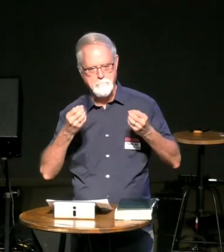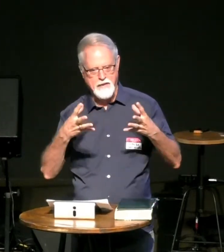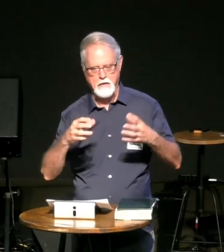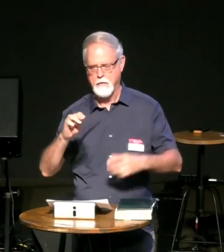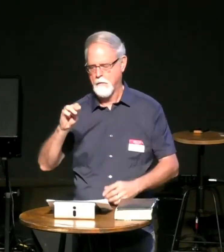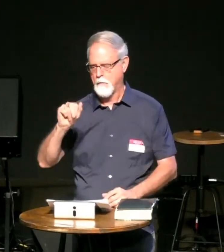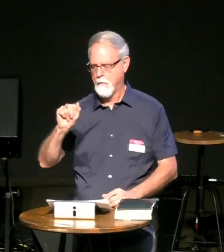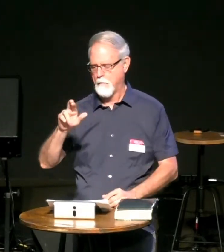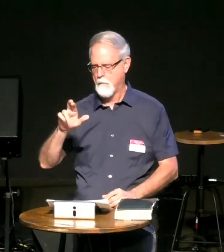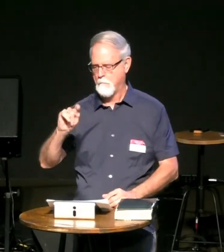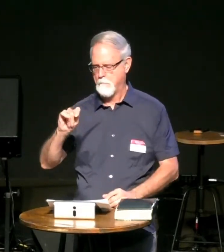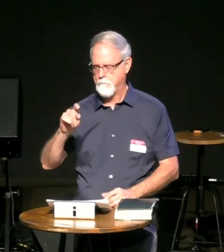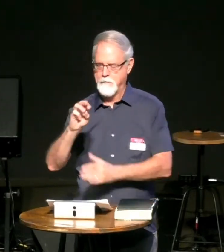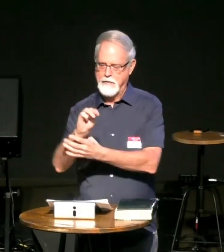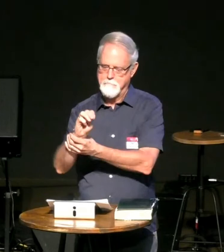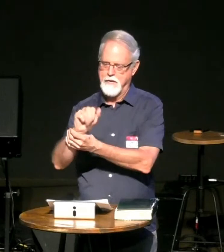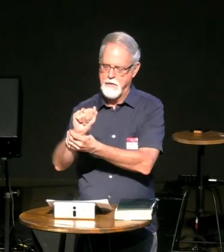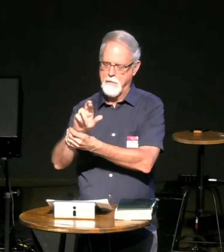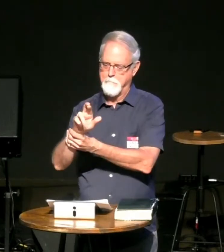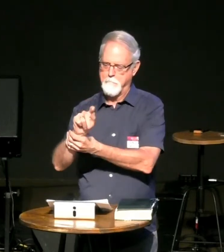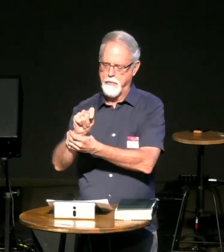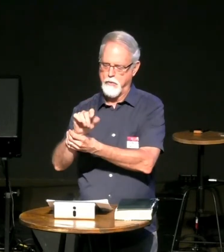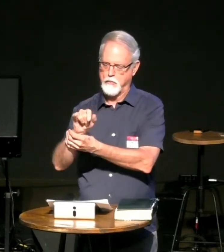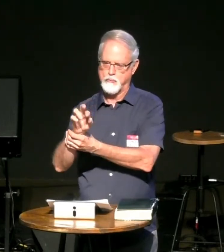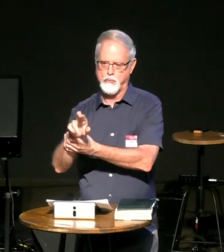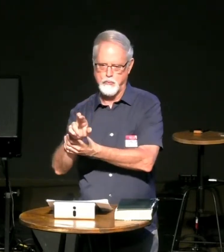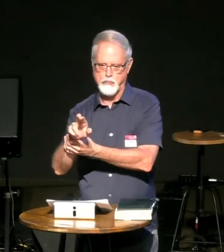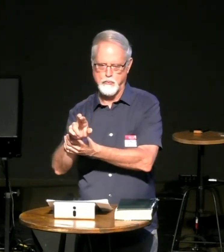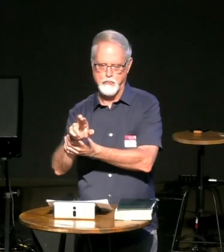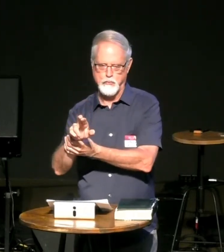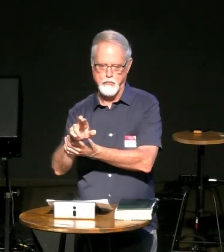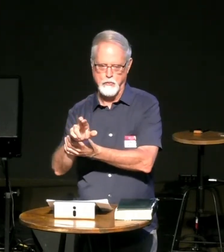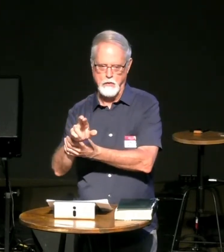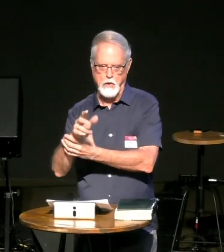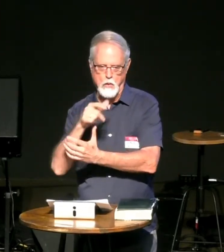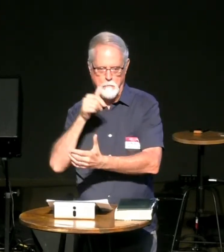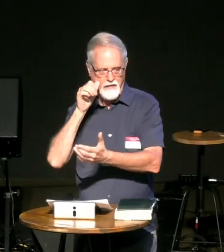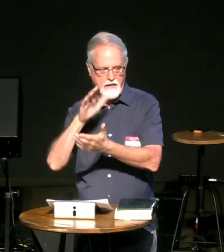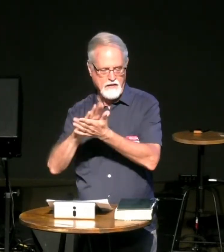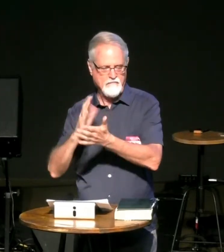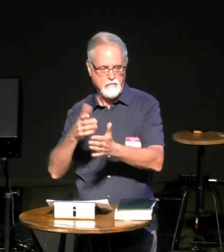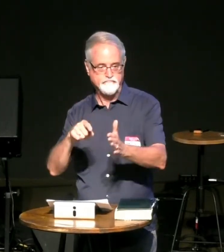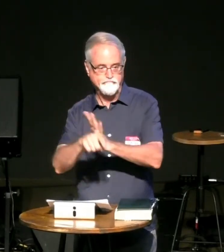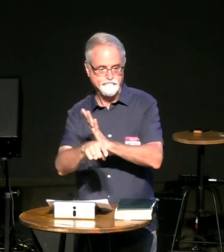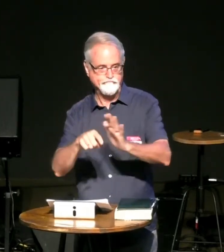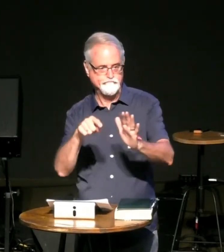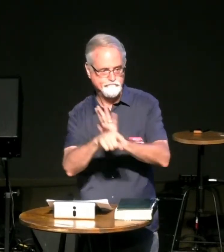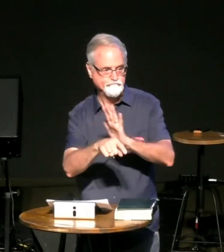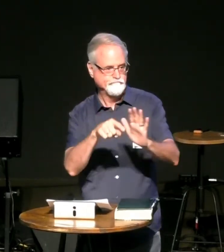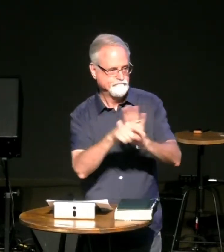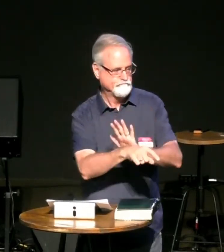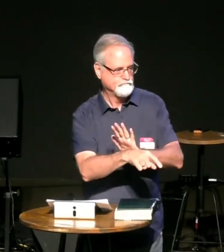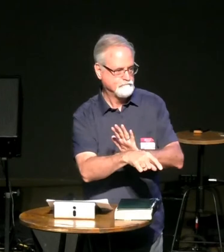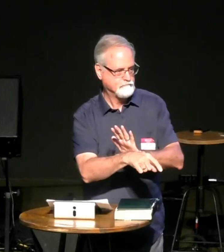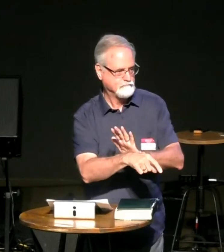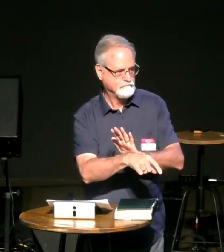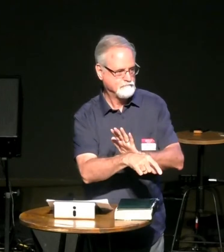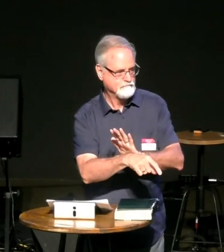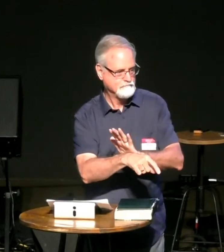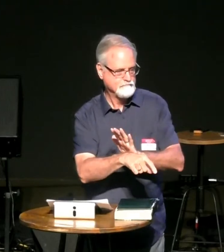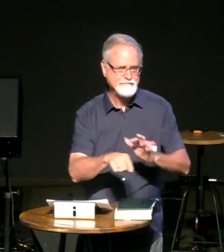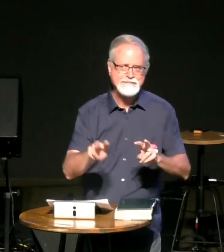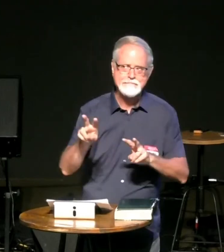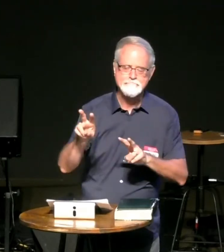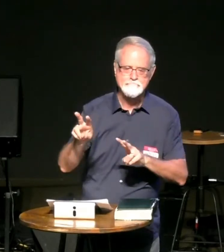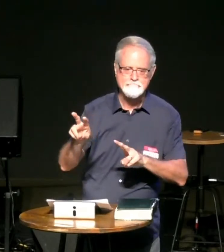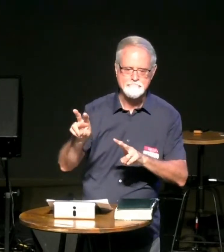and you know it talks in the bible about martyrs right and how they get killed for the name of